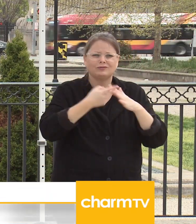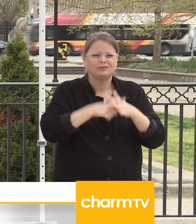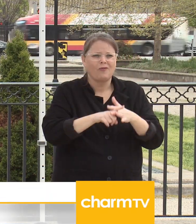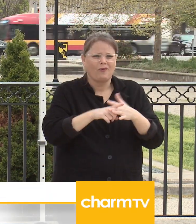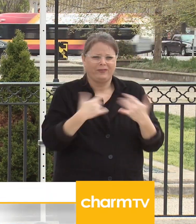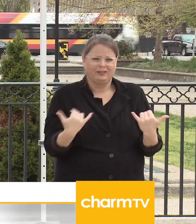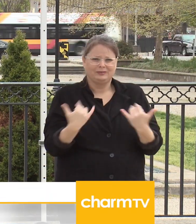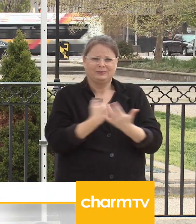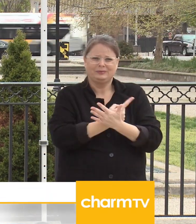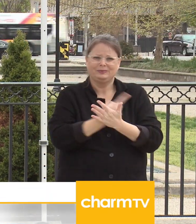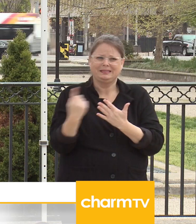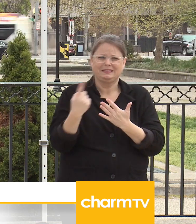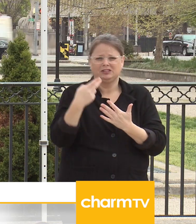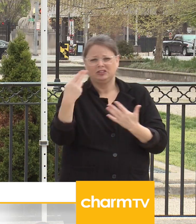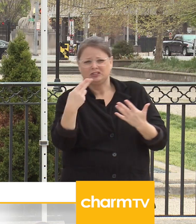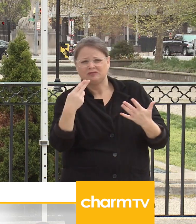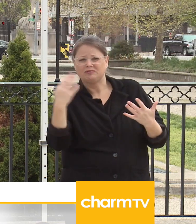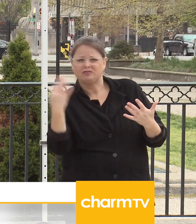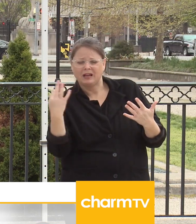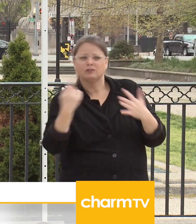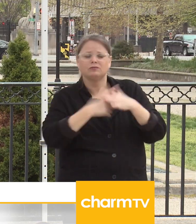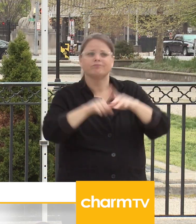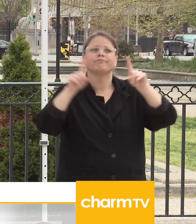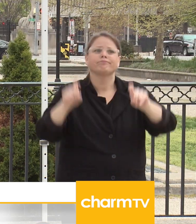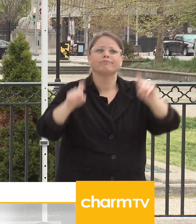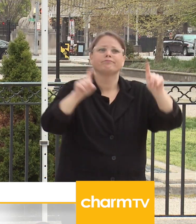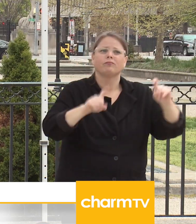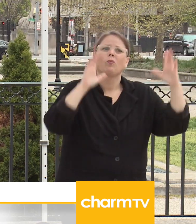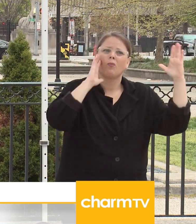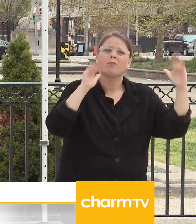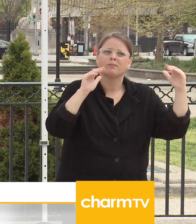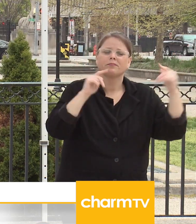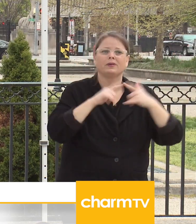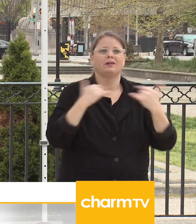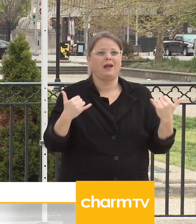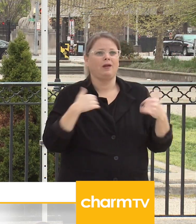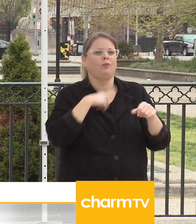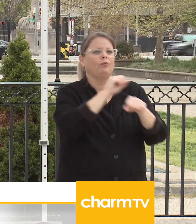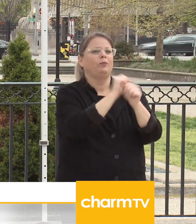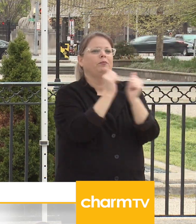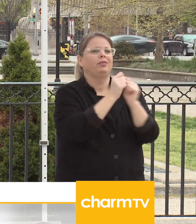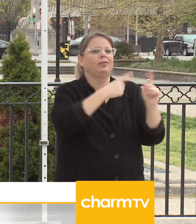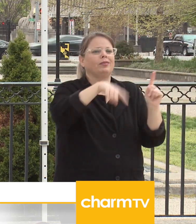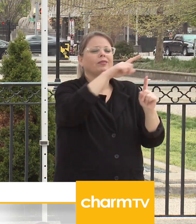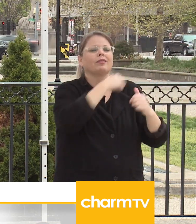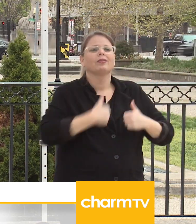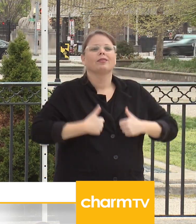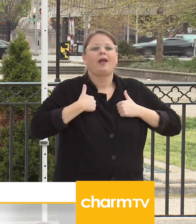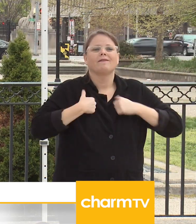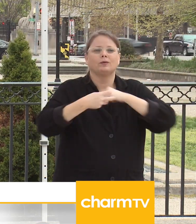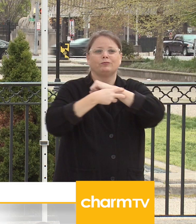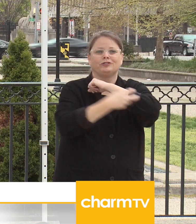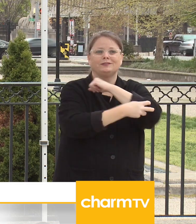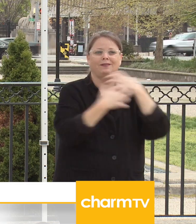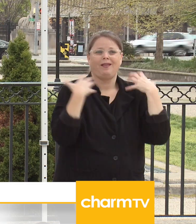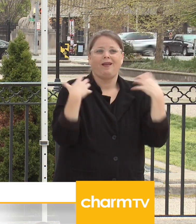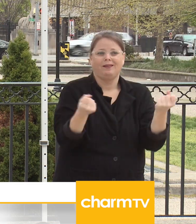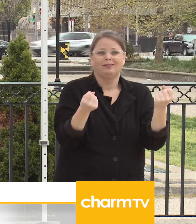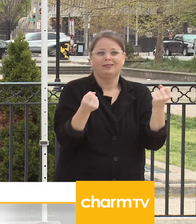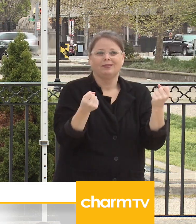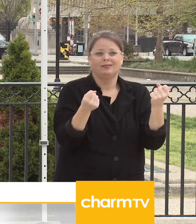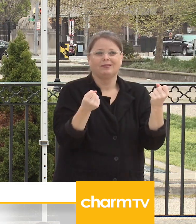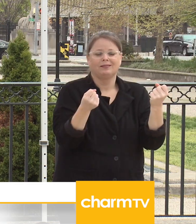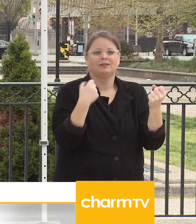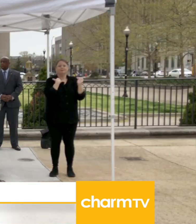LifeBridge to provide some of the clinical support. Additionally, we are receiving tests from the Maryland Department of Health that we're very appreciative to